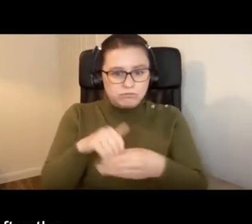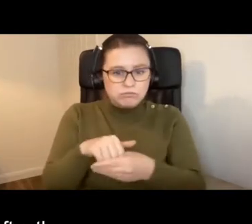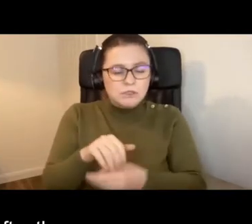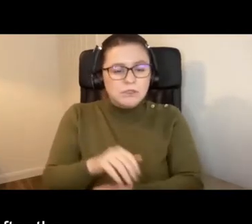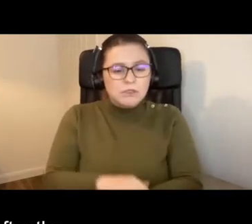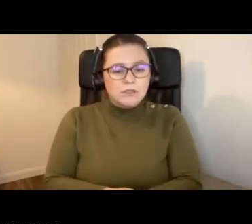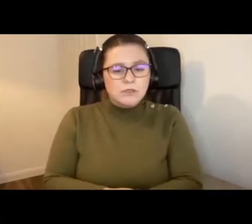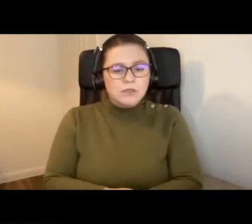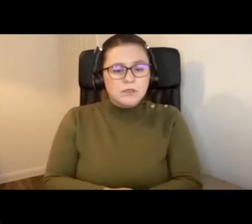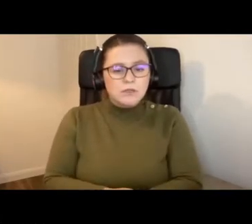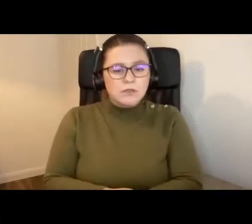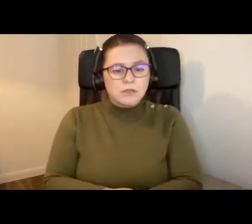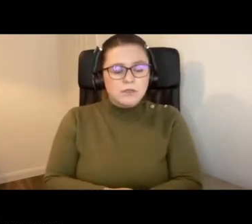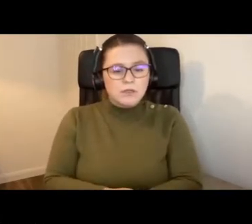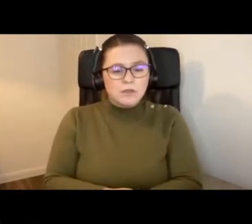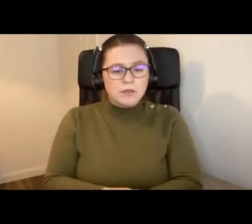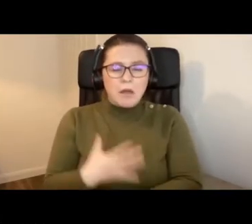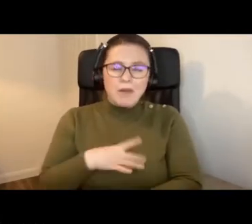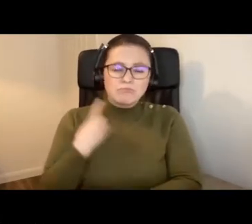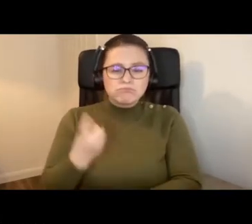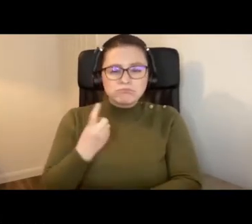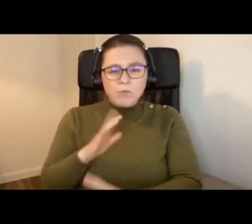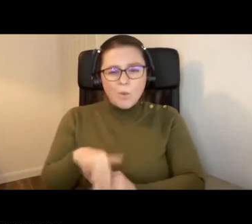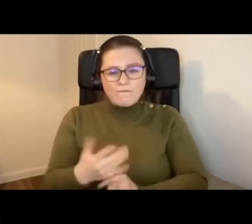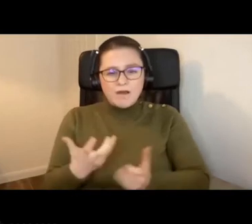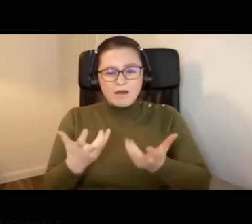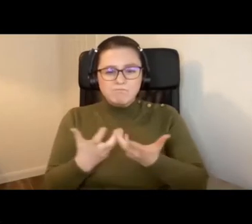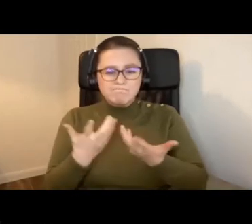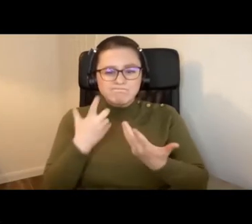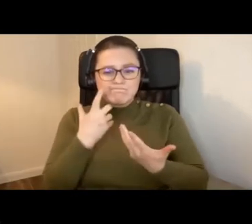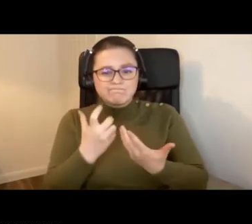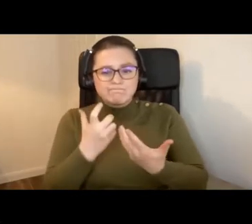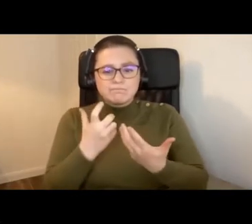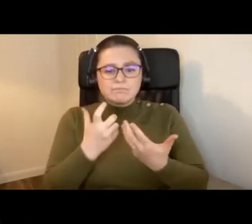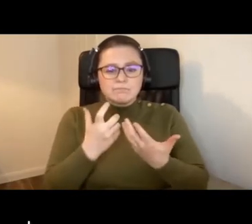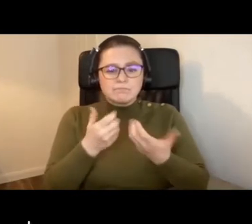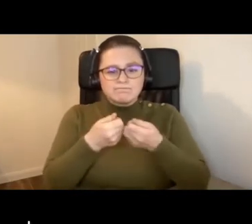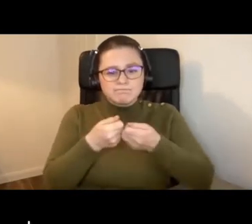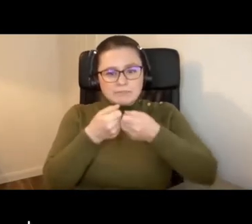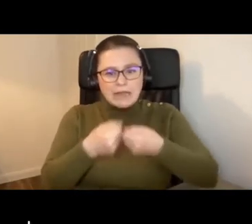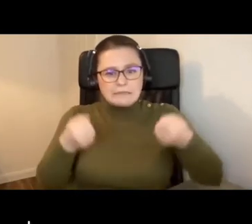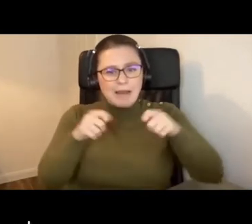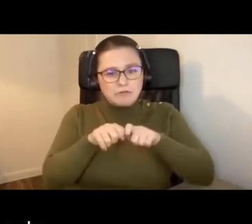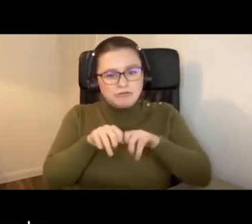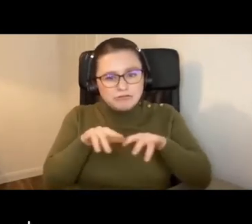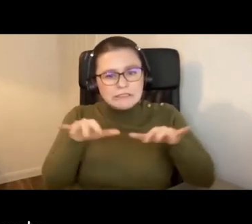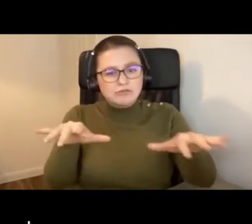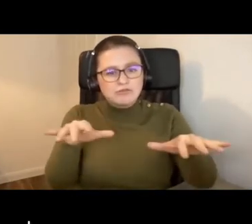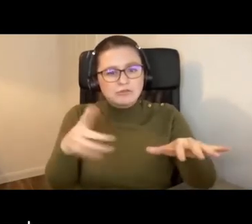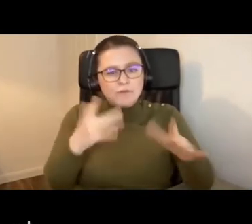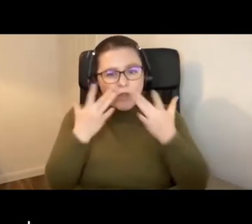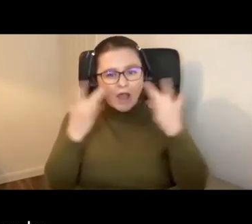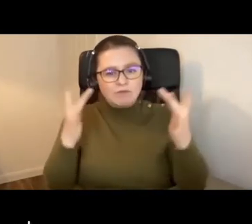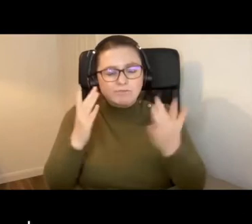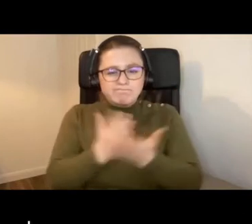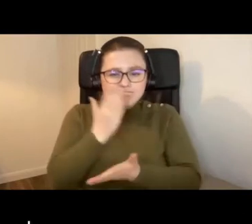I have been thinking about how we can expand our reach of the gallery to